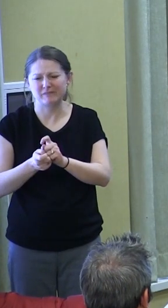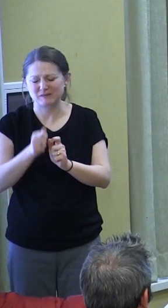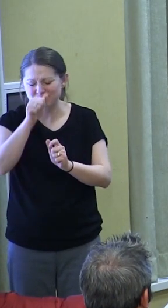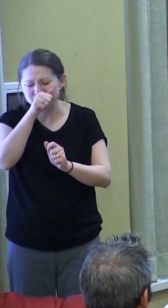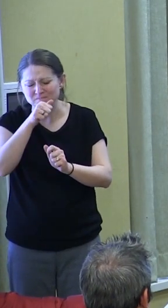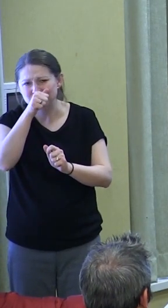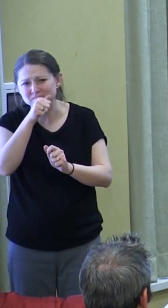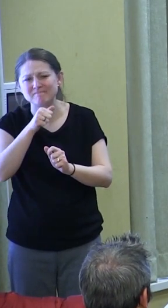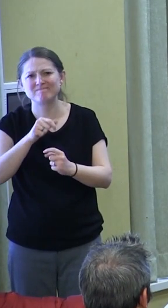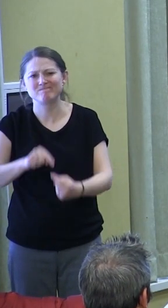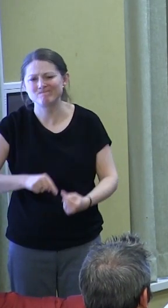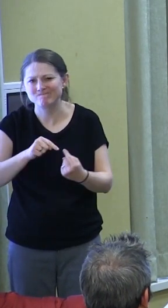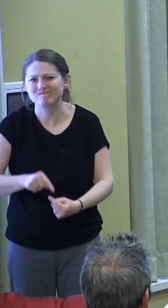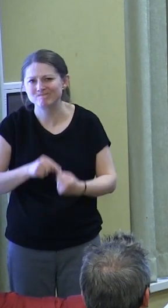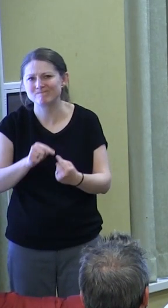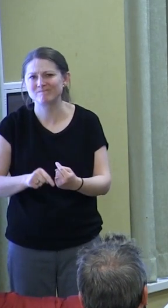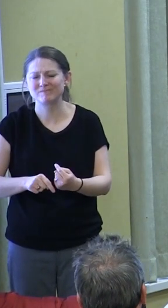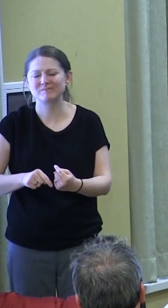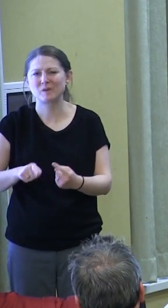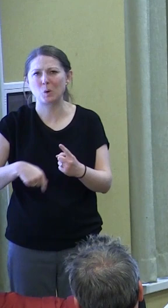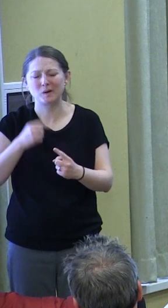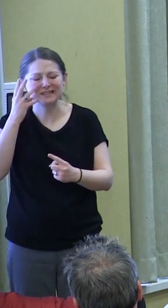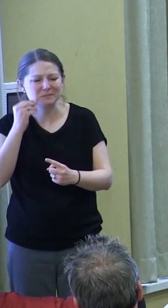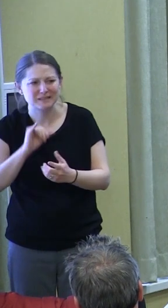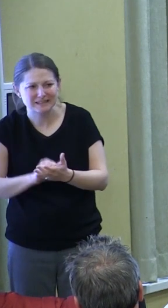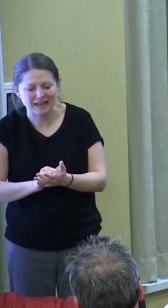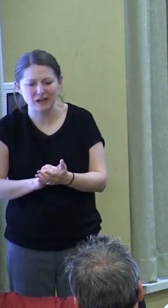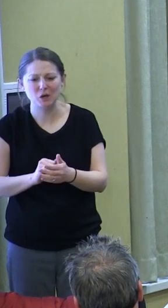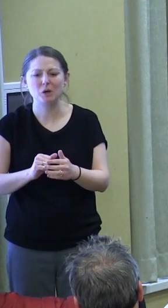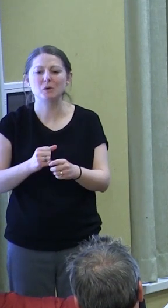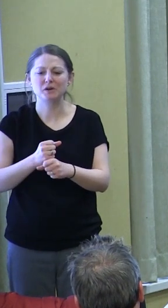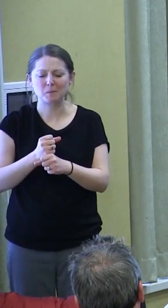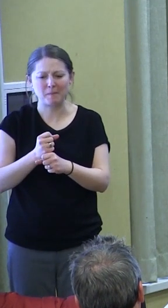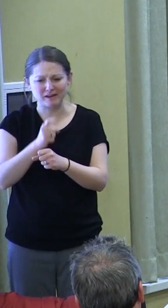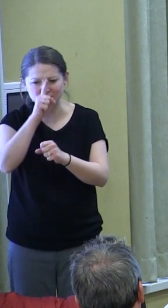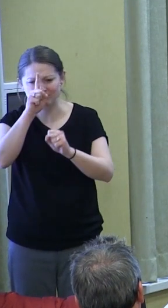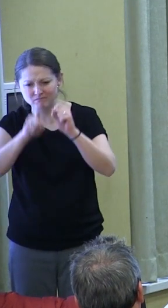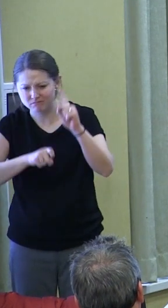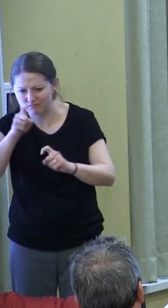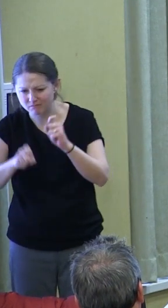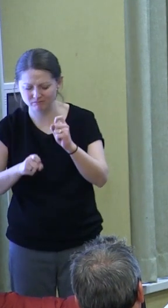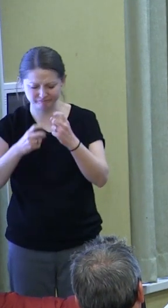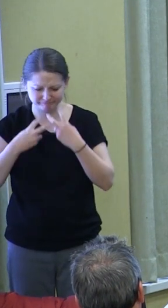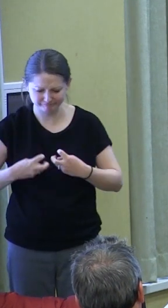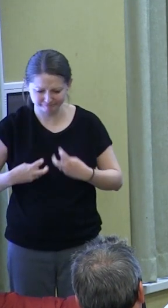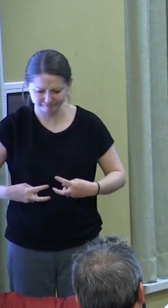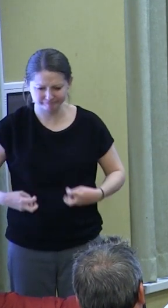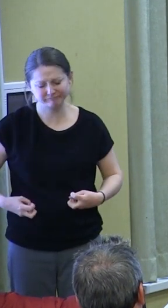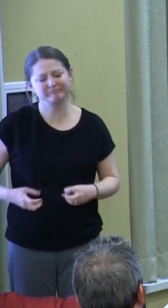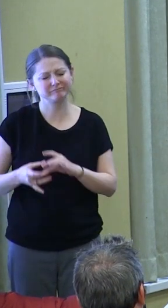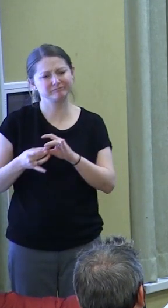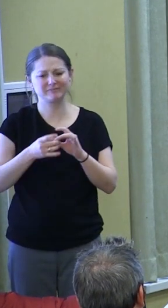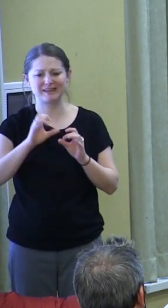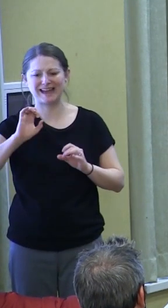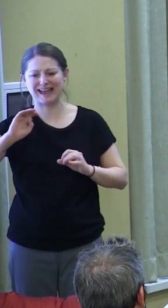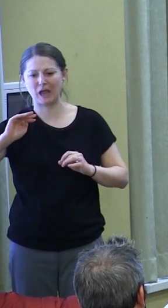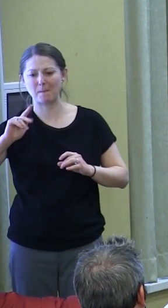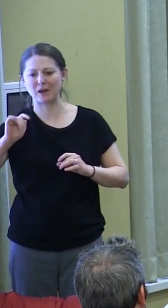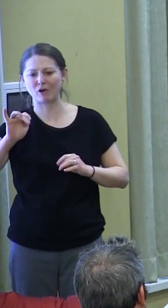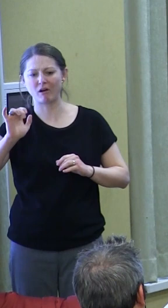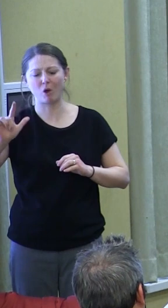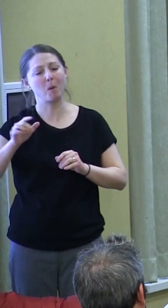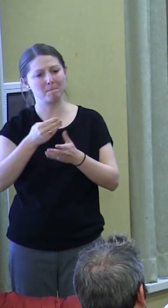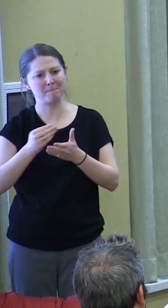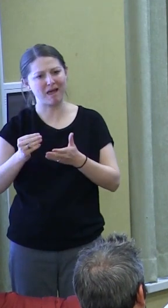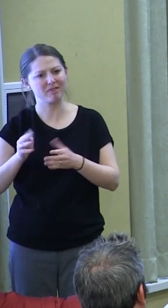And when those moments occur, we should turn to the process of inquiry via the empirical method to help us